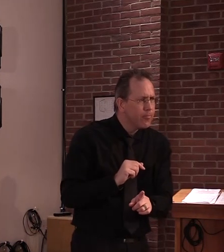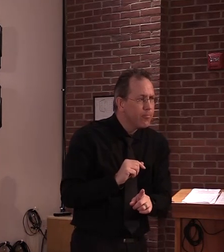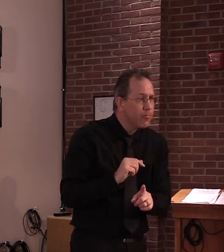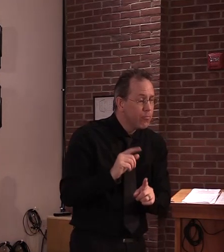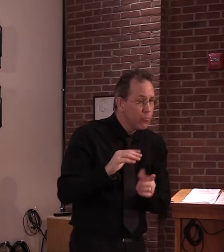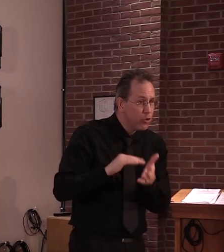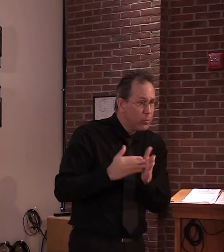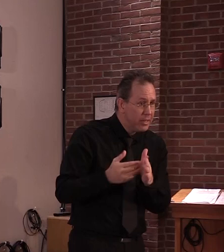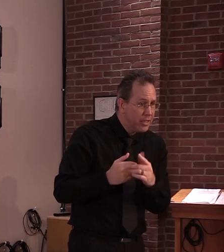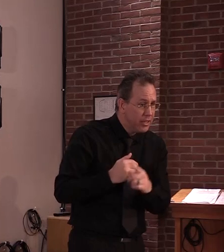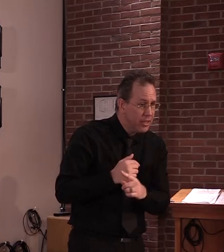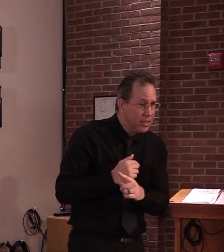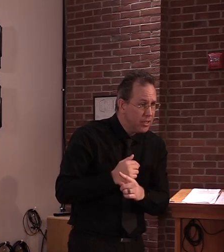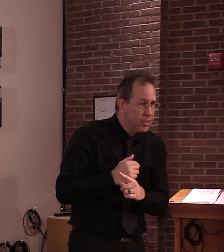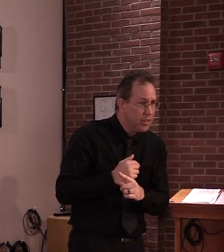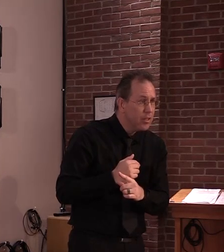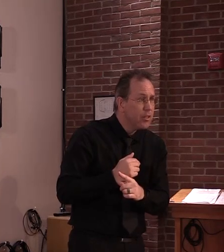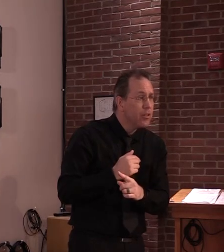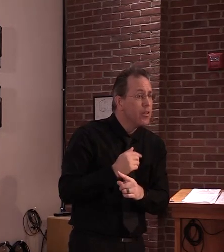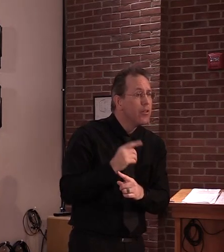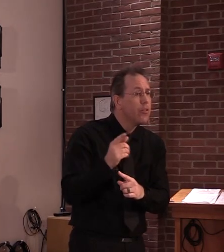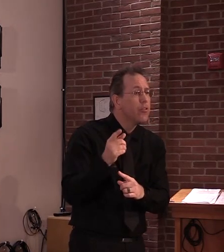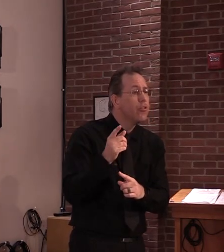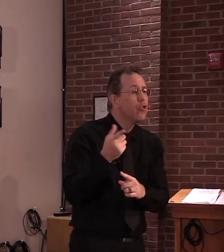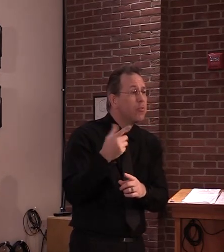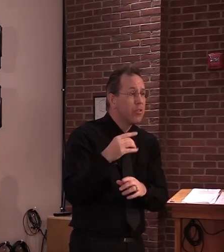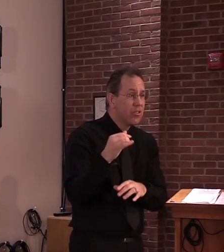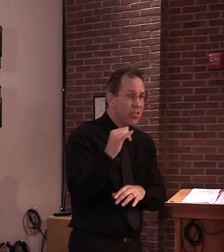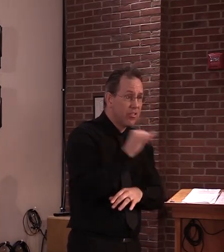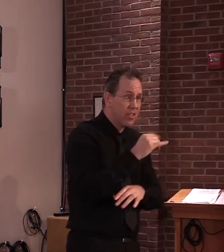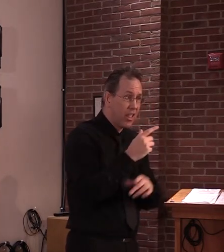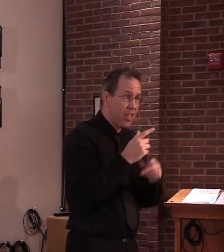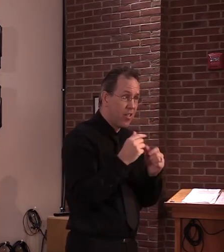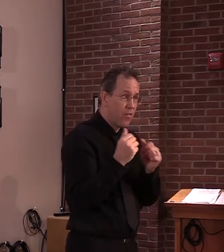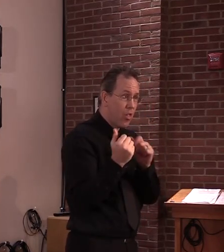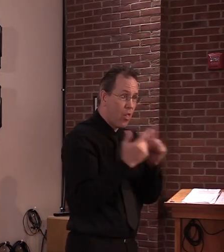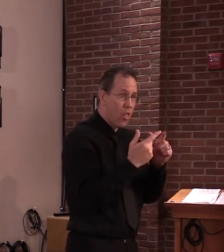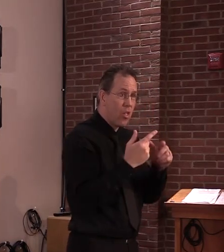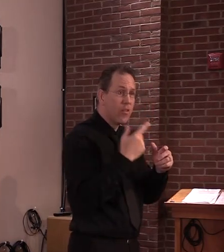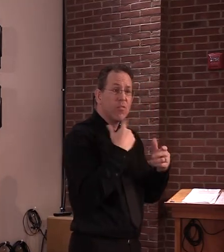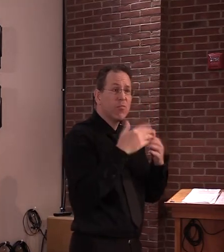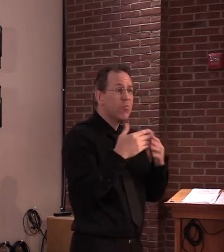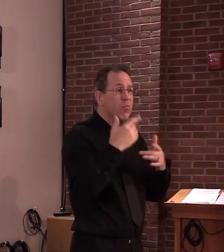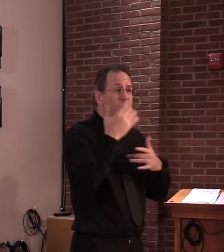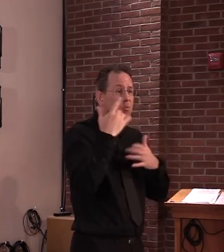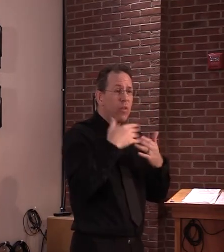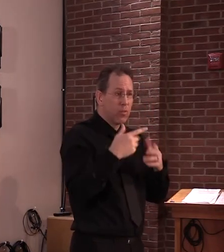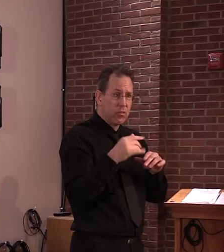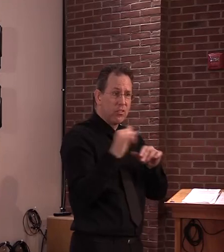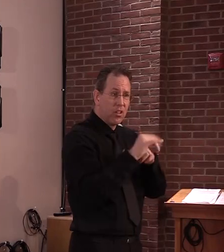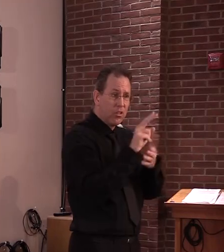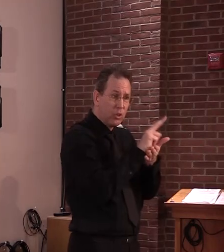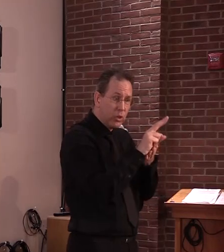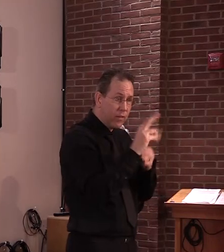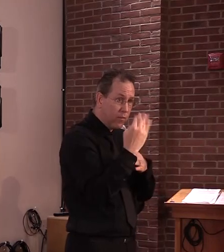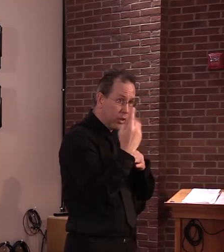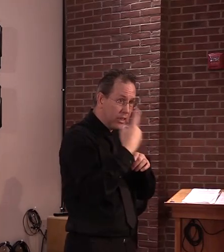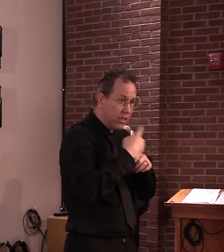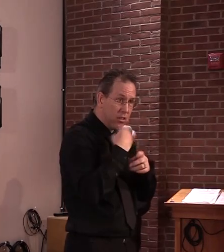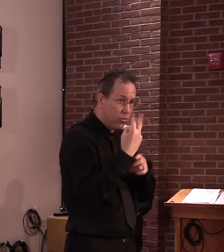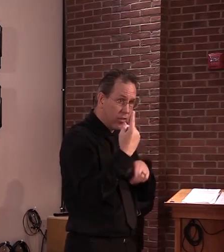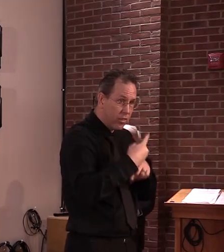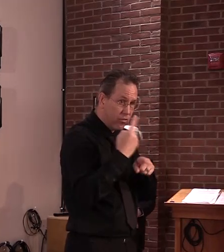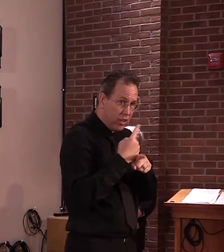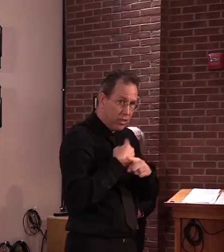14 days, or did you mean 12 days? Because it seems like this is a change. It will be coming out with an updated health